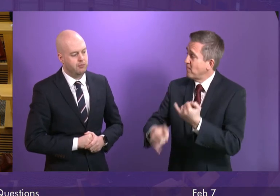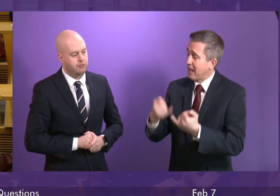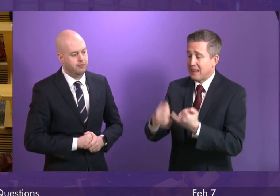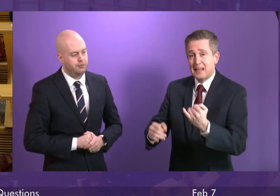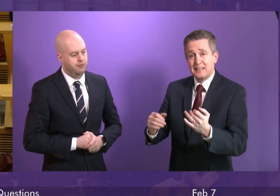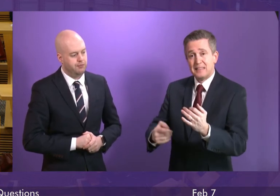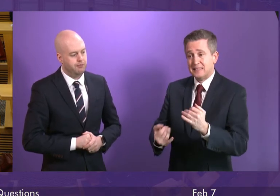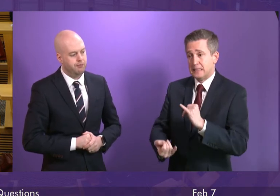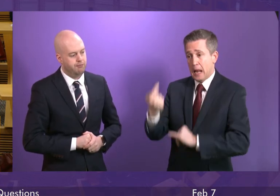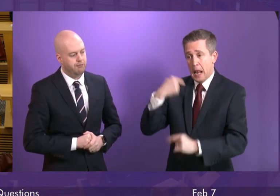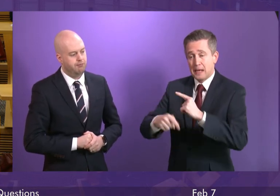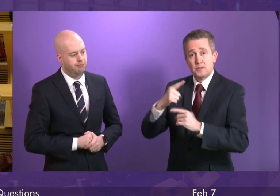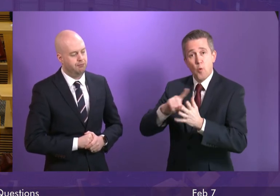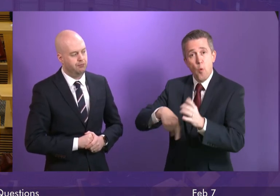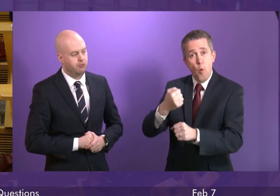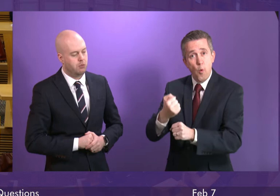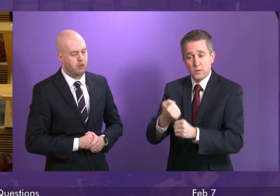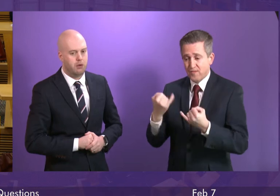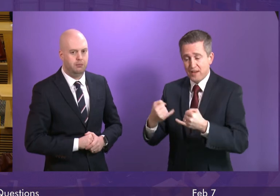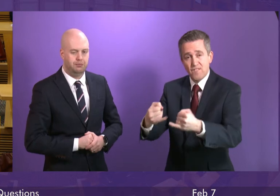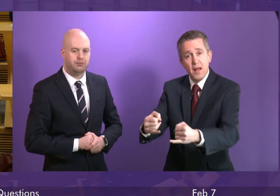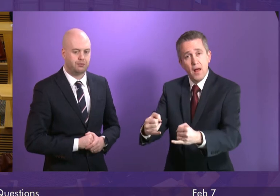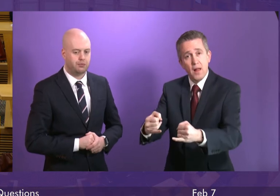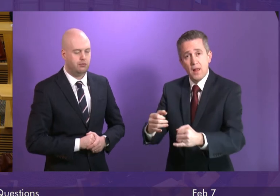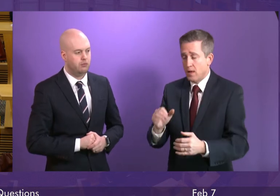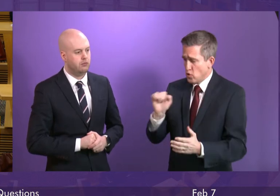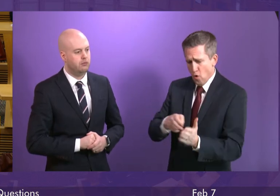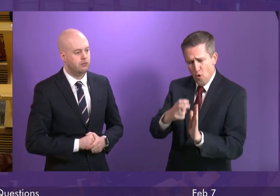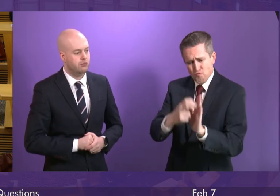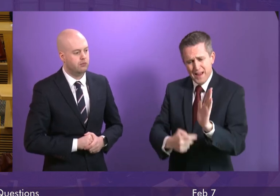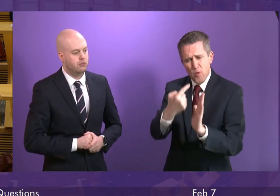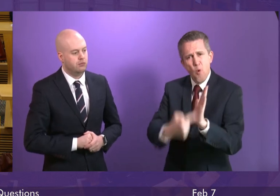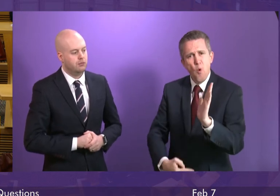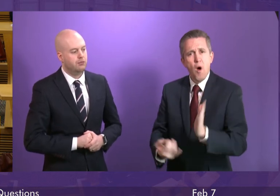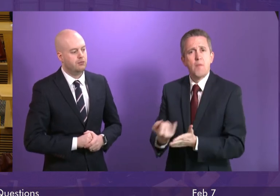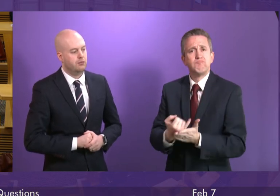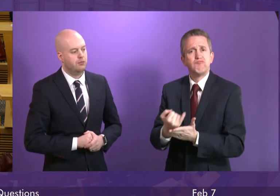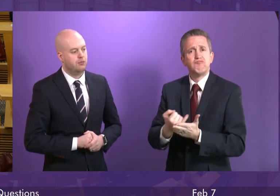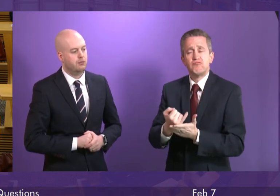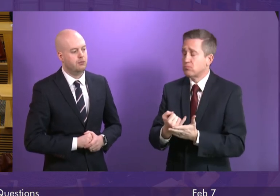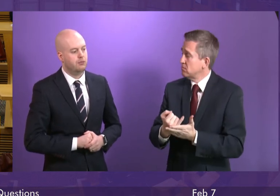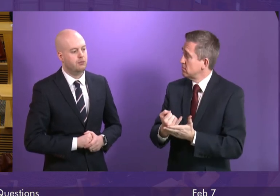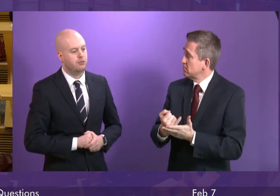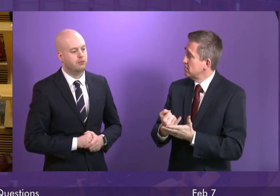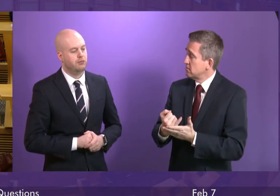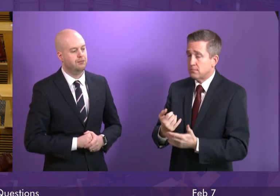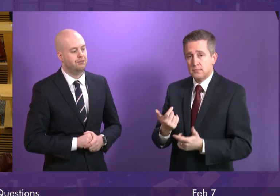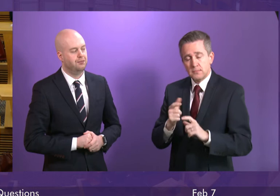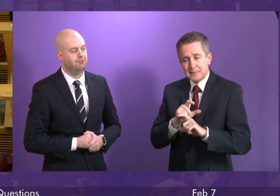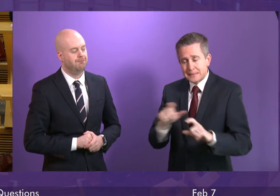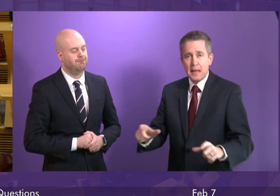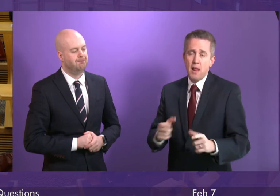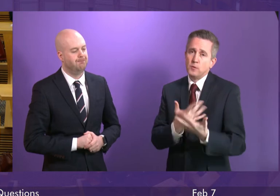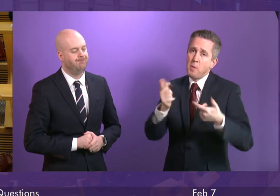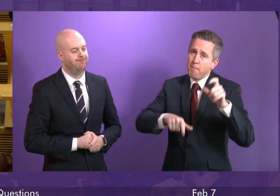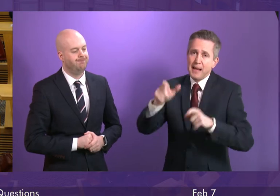August. A principal reason for that lamentable record is its failure to tackle the delayed discharge